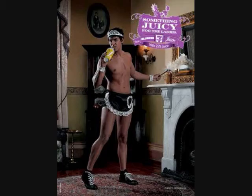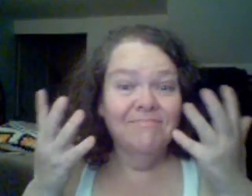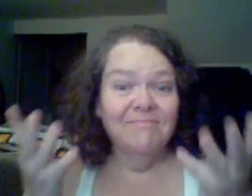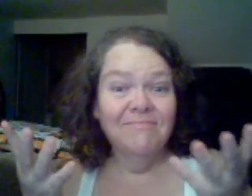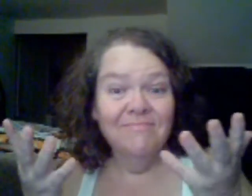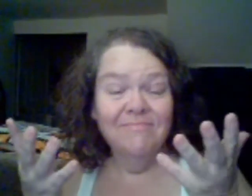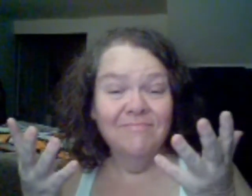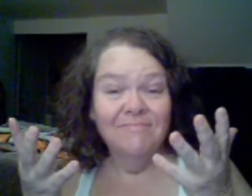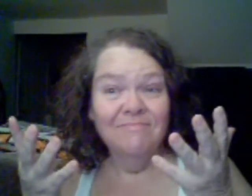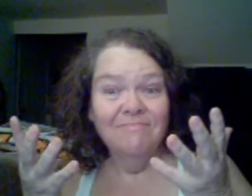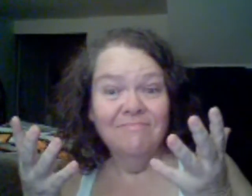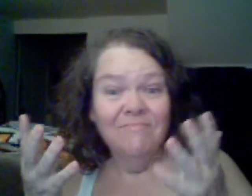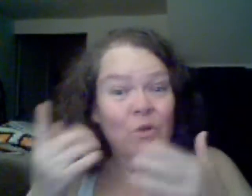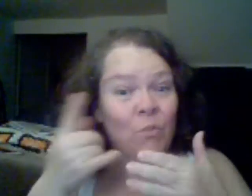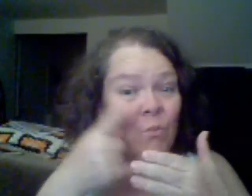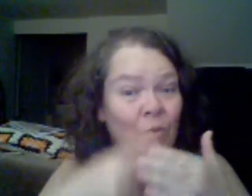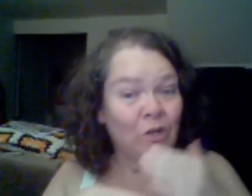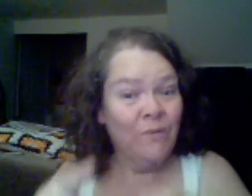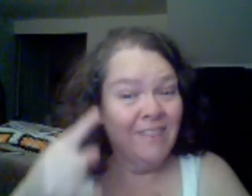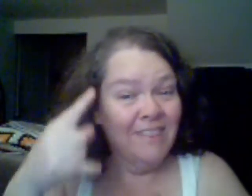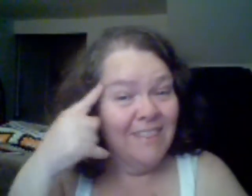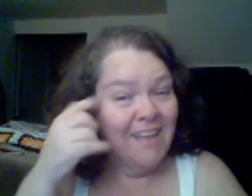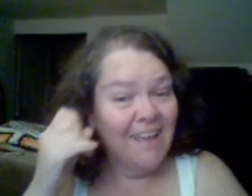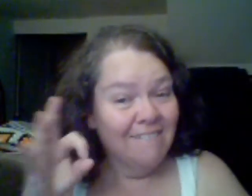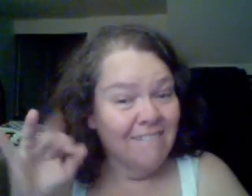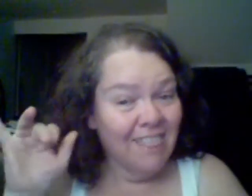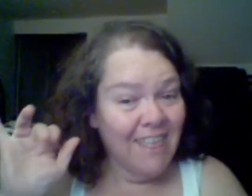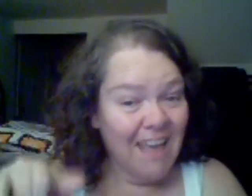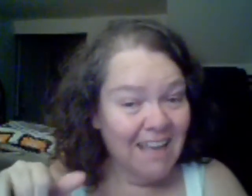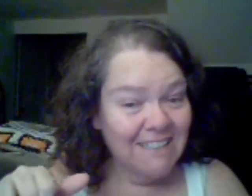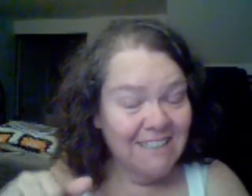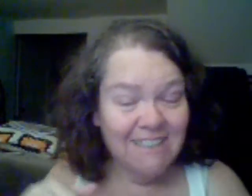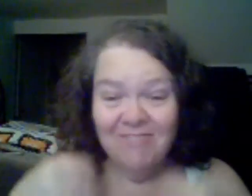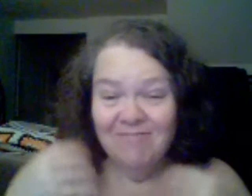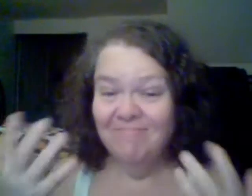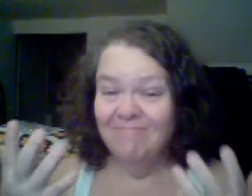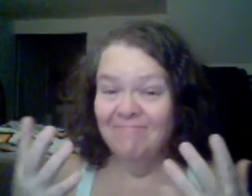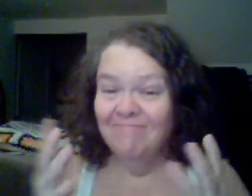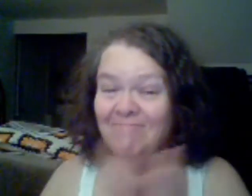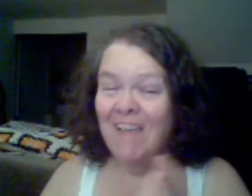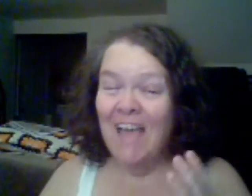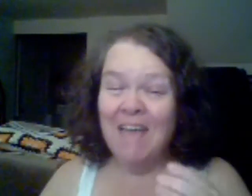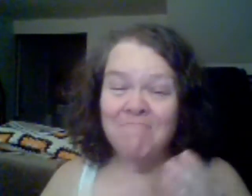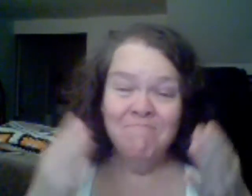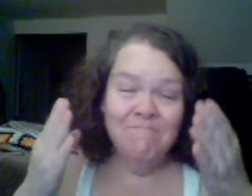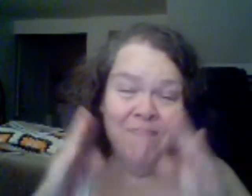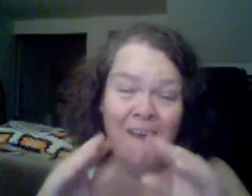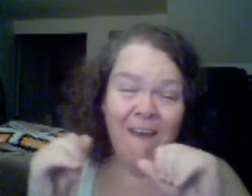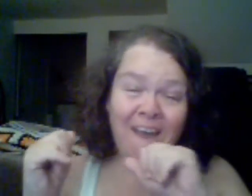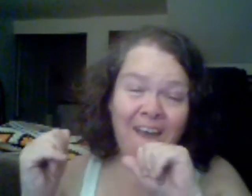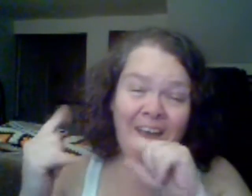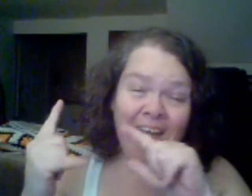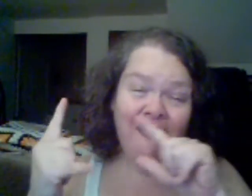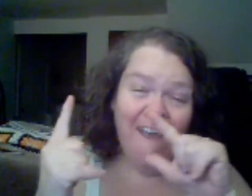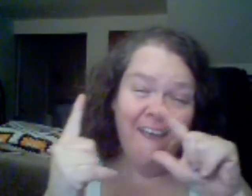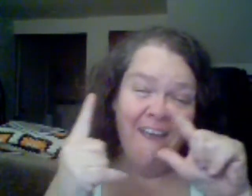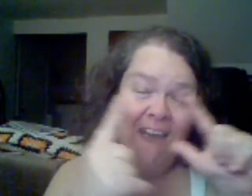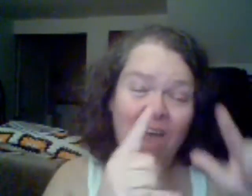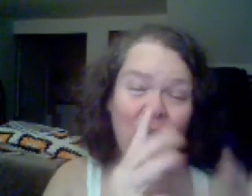See, we're obviously financially low off. E-mail, Sam. Is that correct? Well, that's correct to say that,